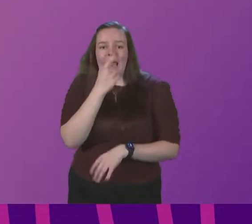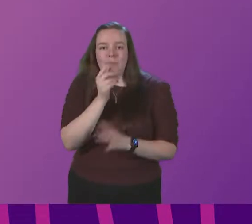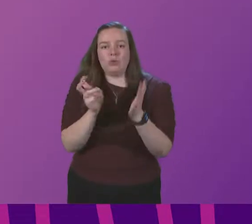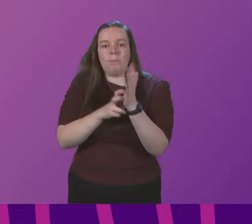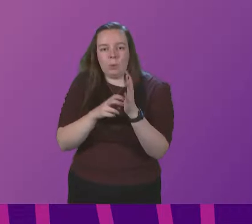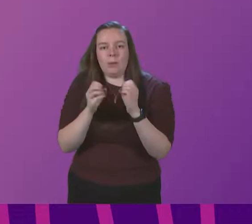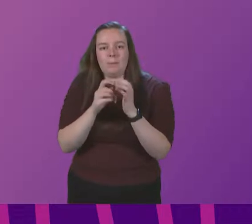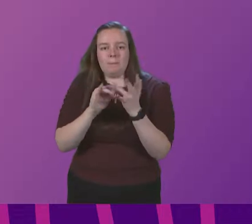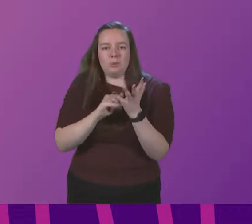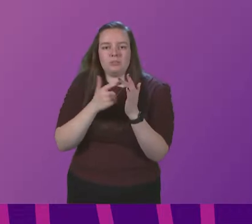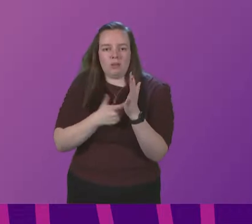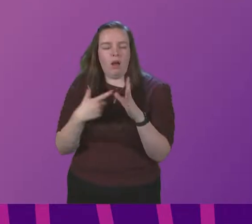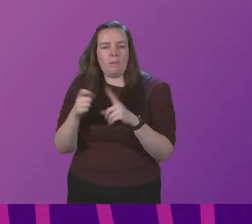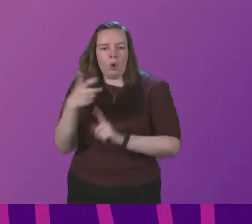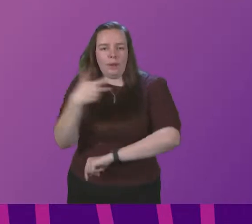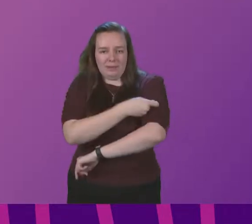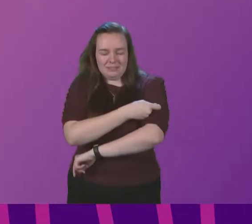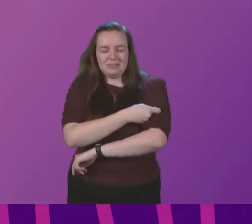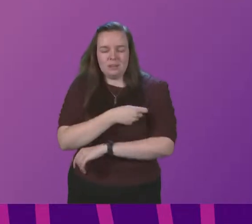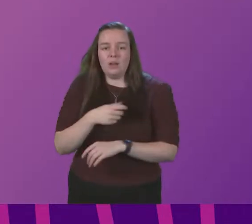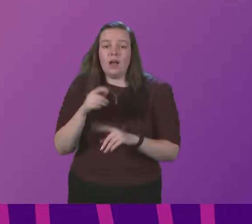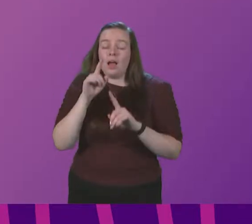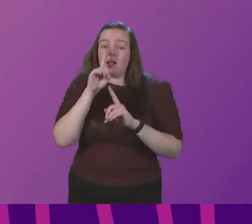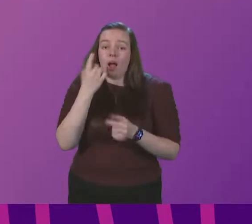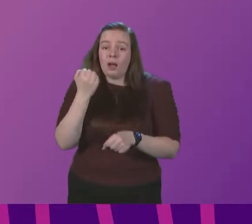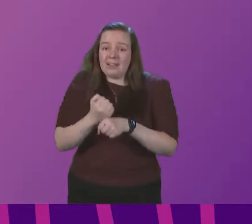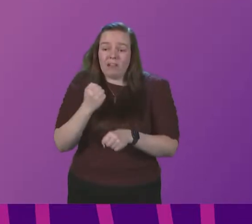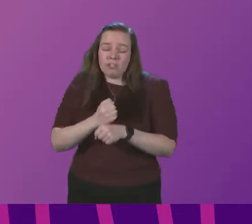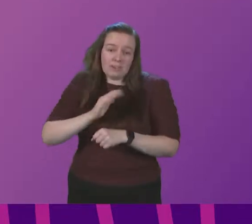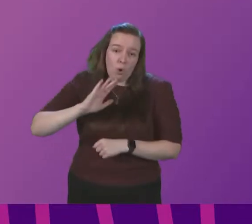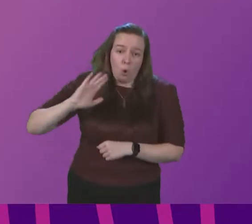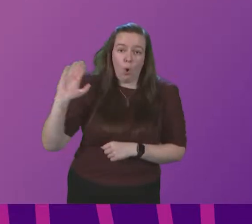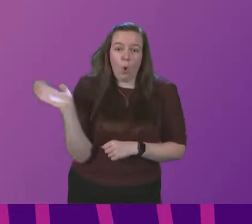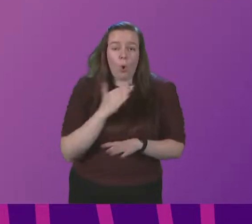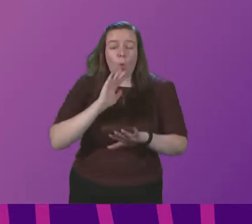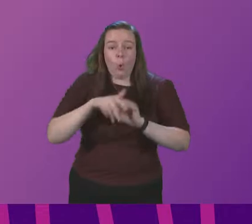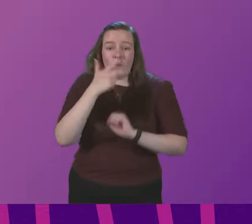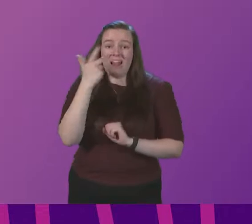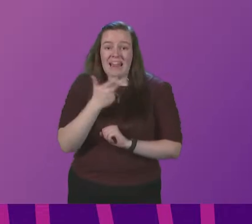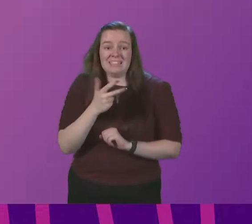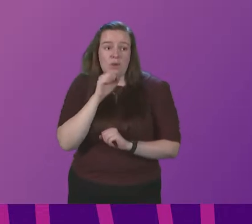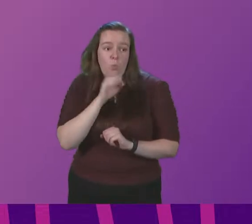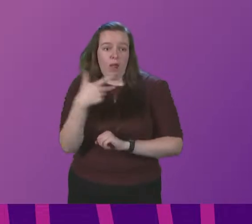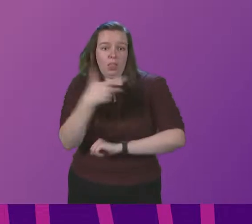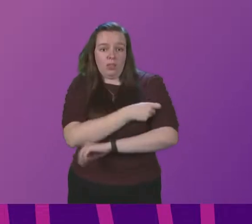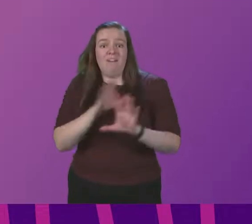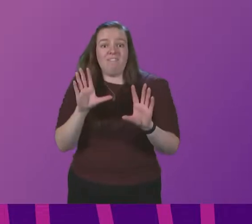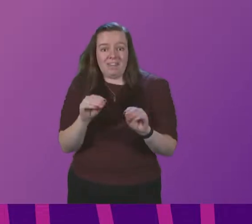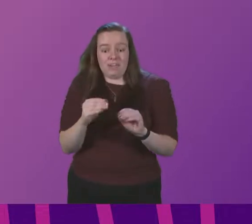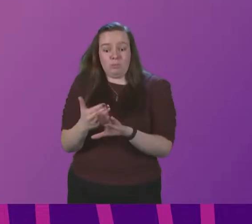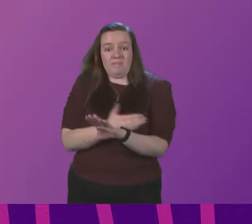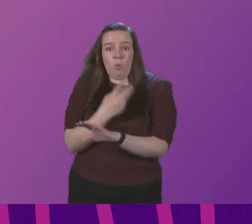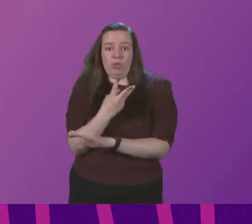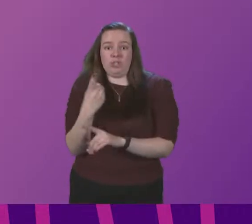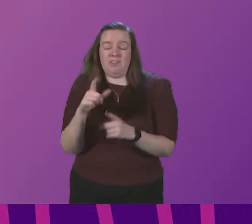booster appointment. It is not possible to guarantee that absolutely everyone over 18 will have been vaccinated by 31st December.